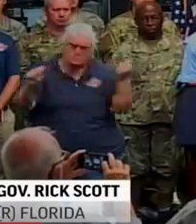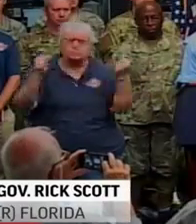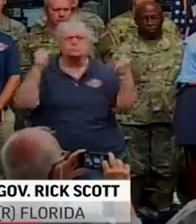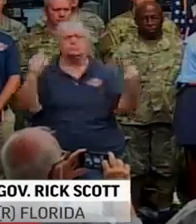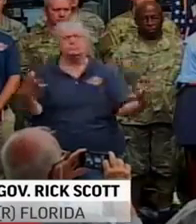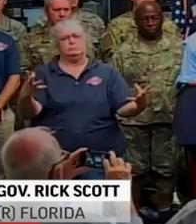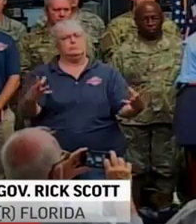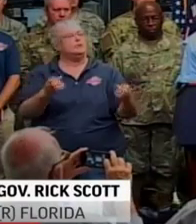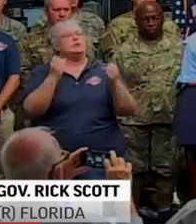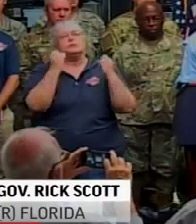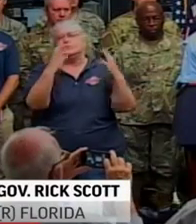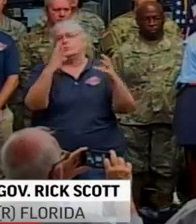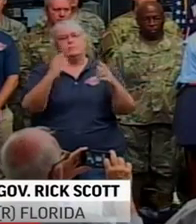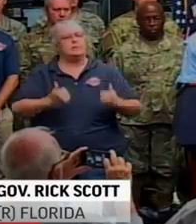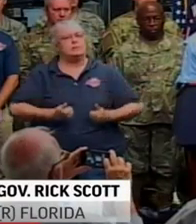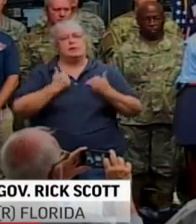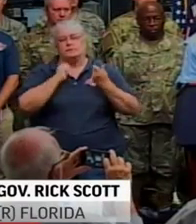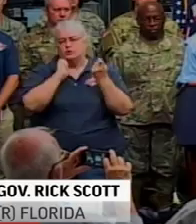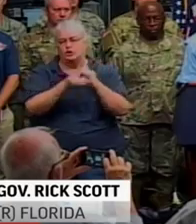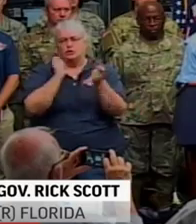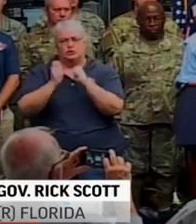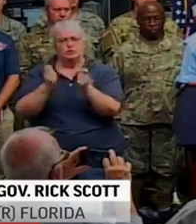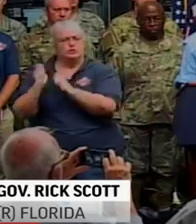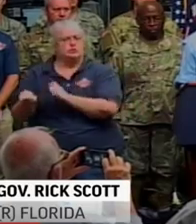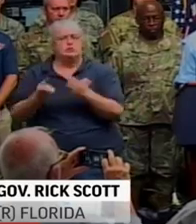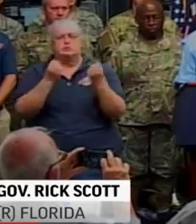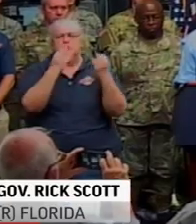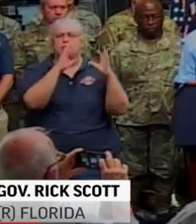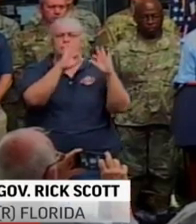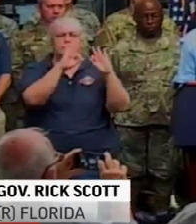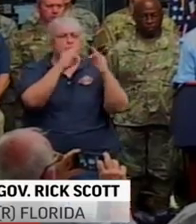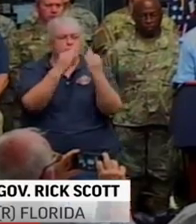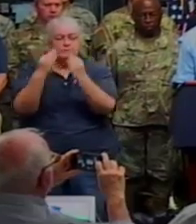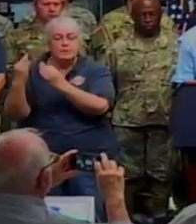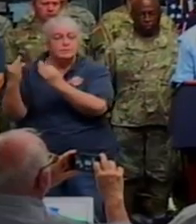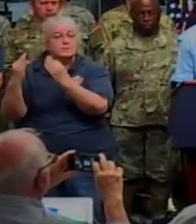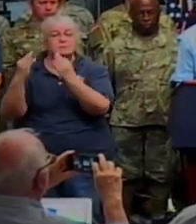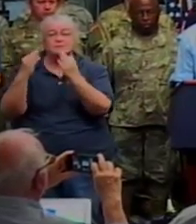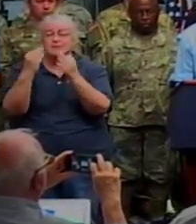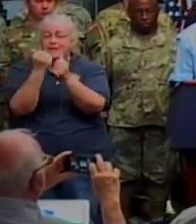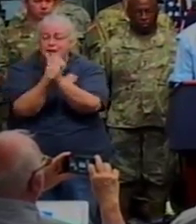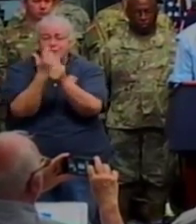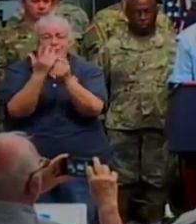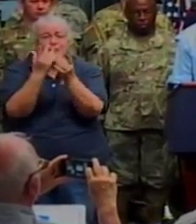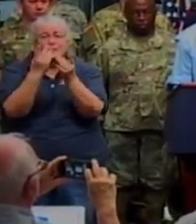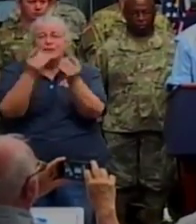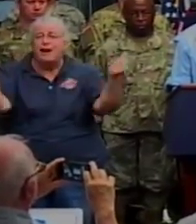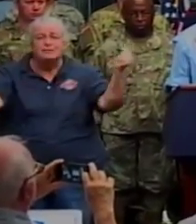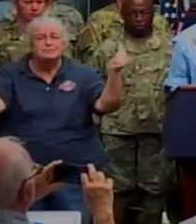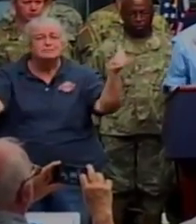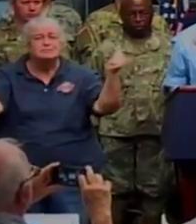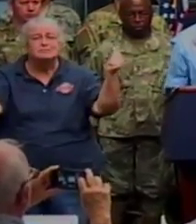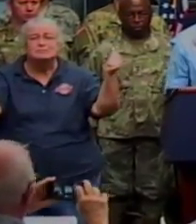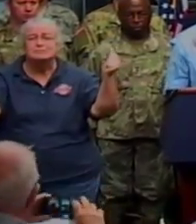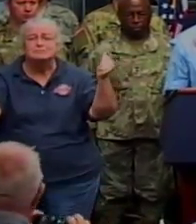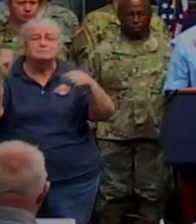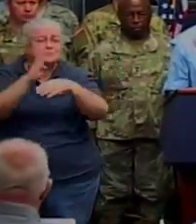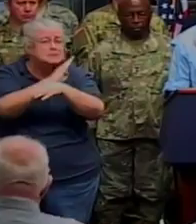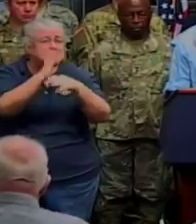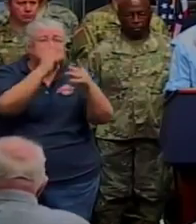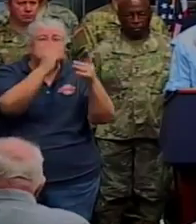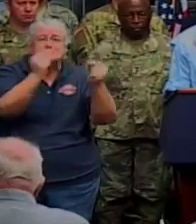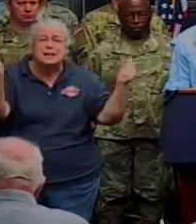many lives have been changed forever. So many families have lost everything. Homes are gone. Businesses are gone.